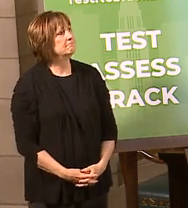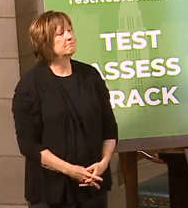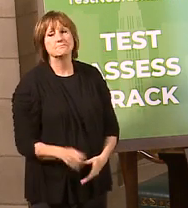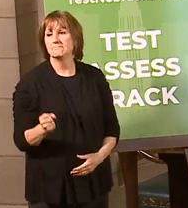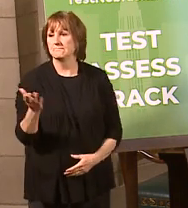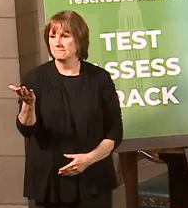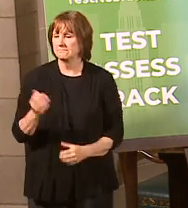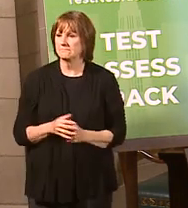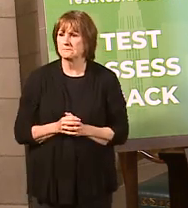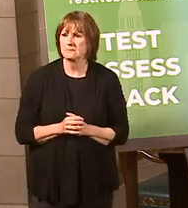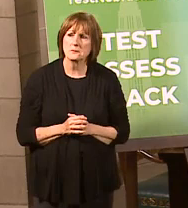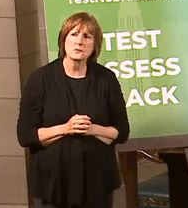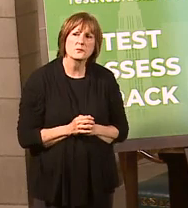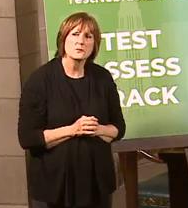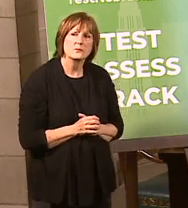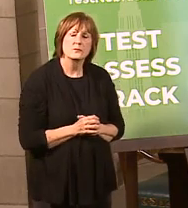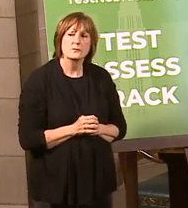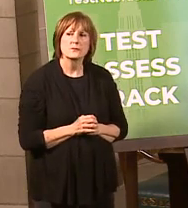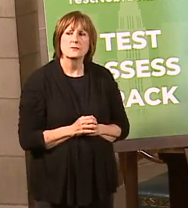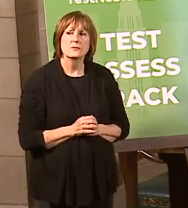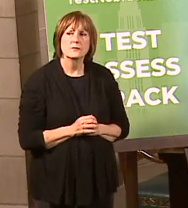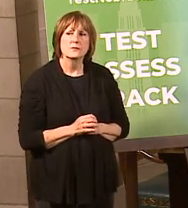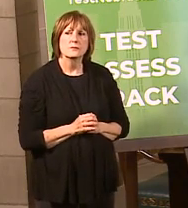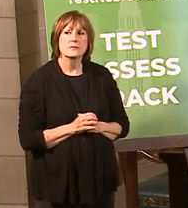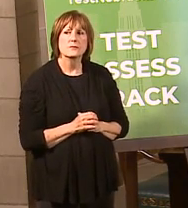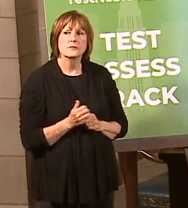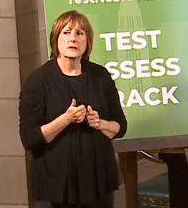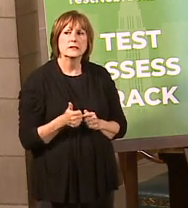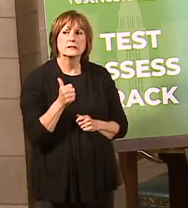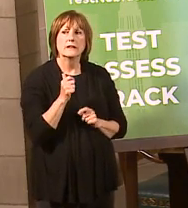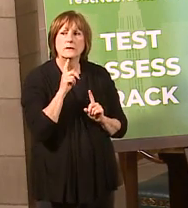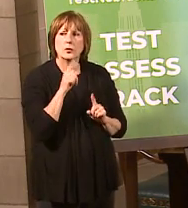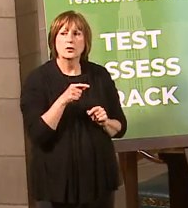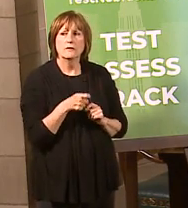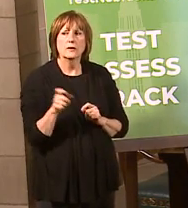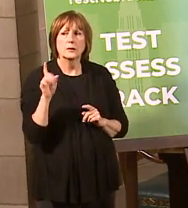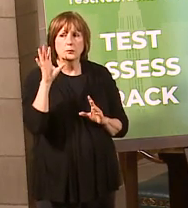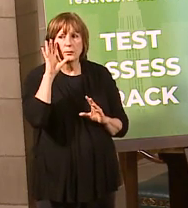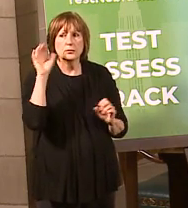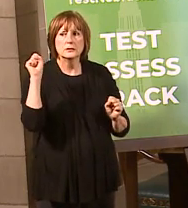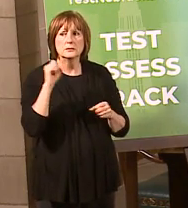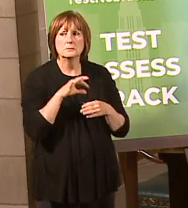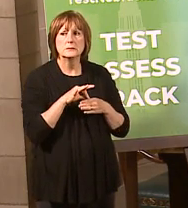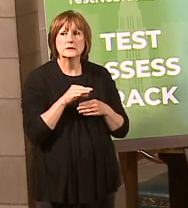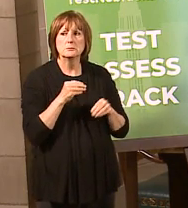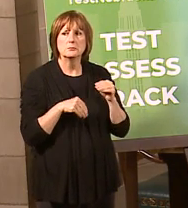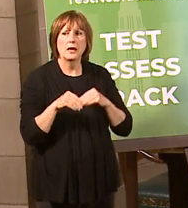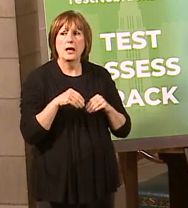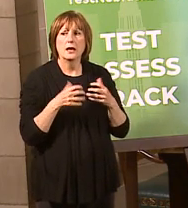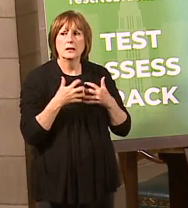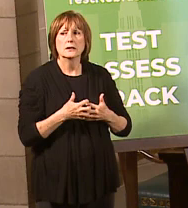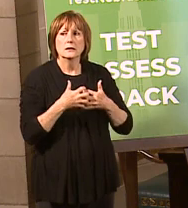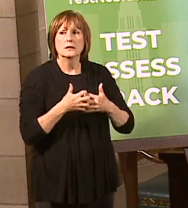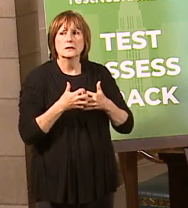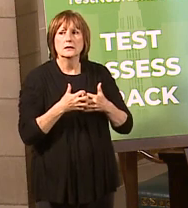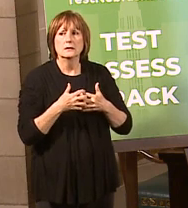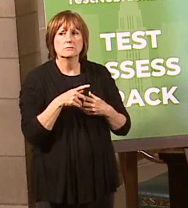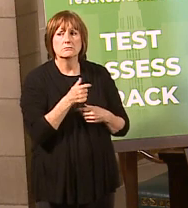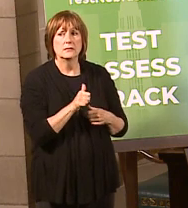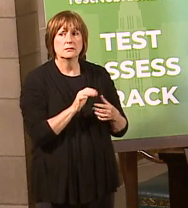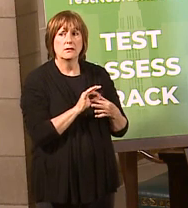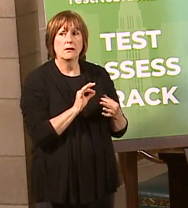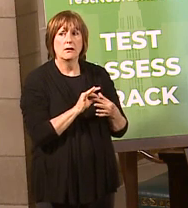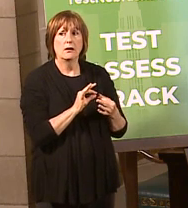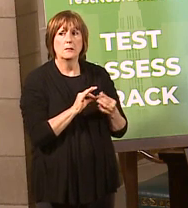Yeah, The announcement of executive order from President Trump in regards to the meat packing plan, facilities, do you have any comment